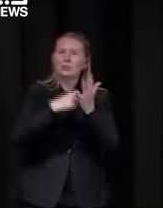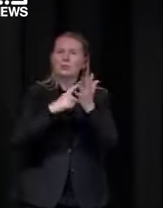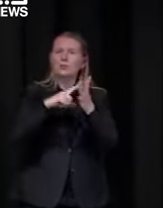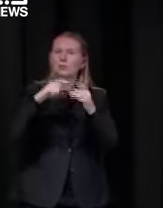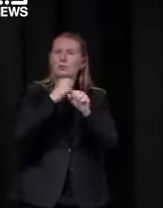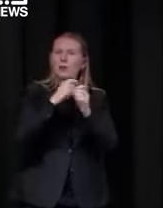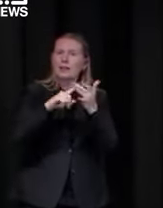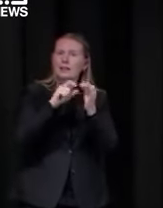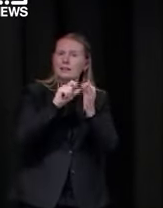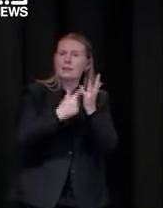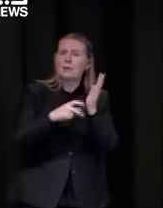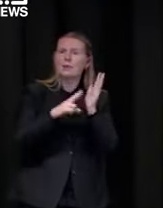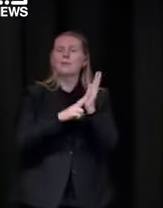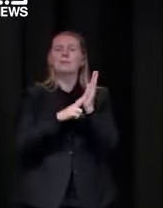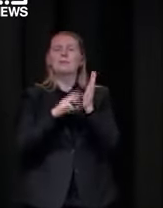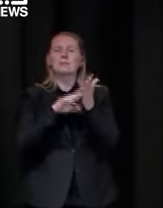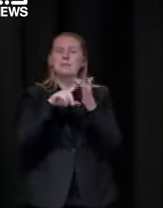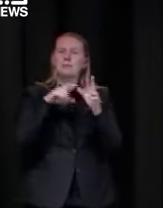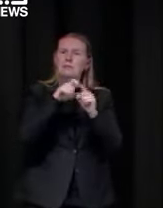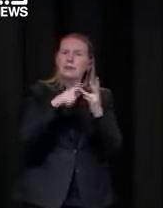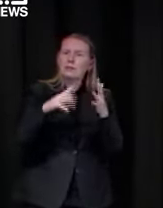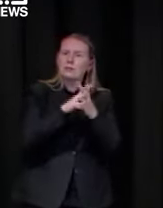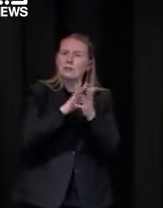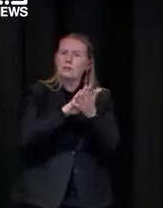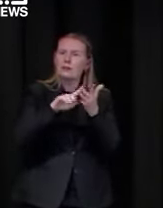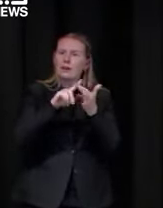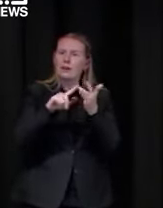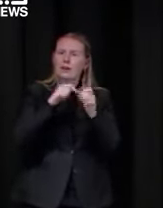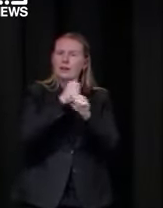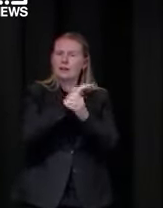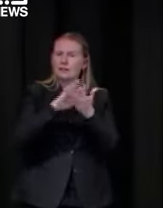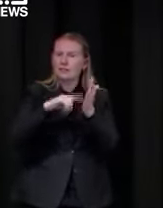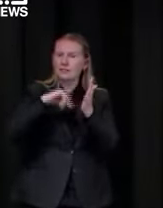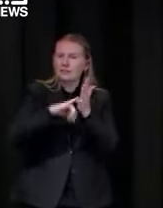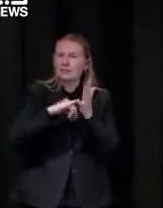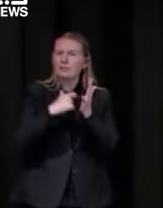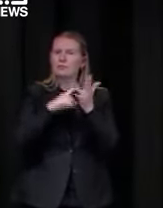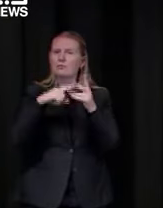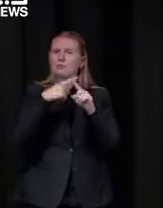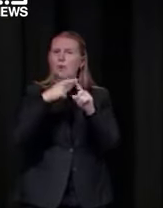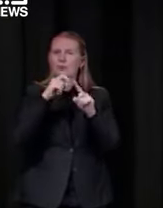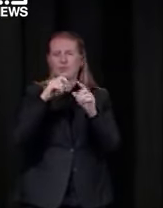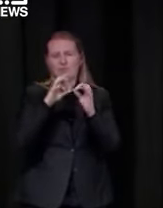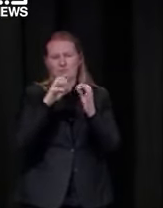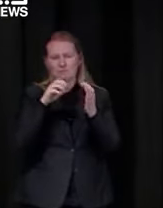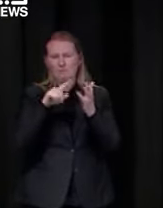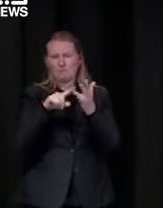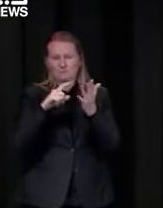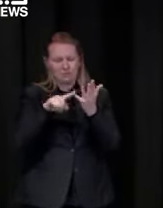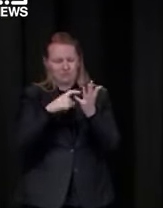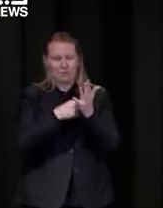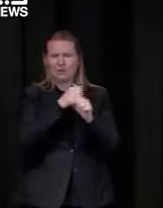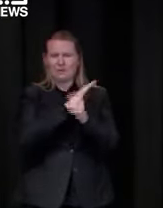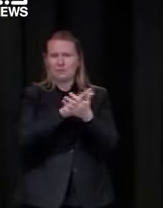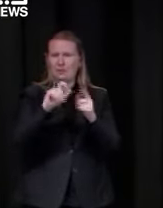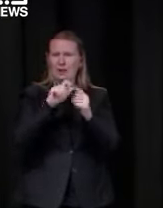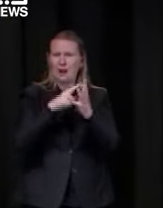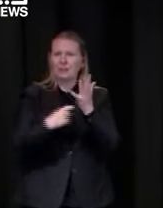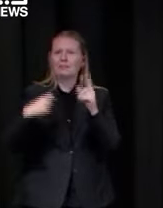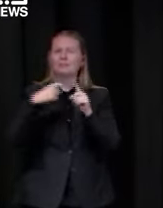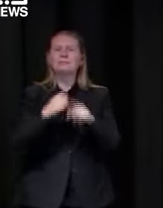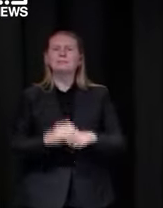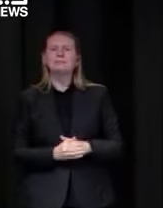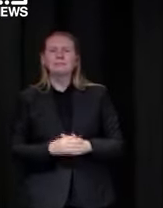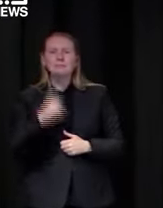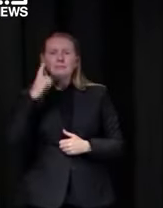meadow heights and roxford park in the western suburbs we've seen 216 cases